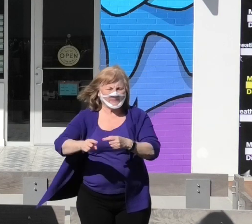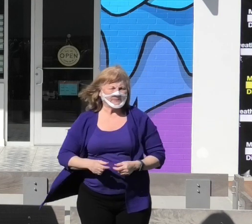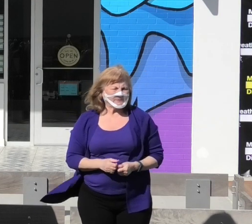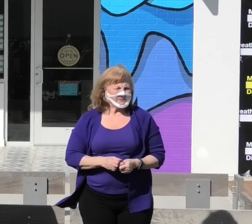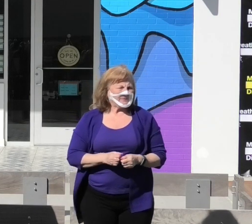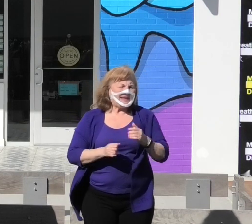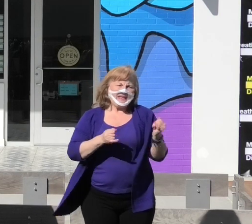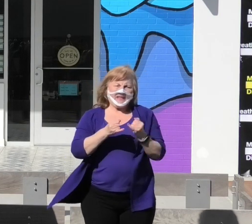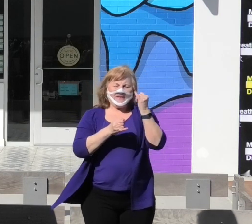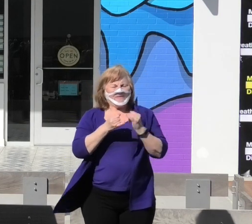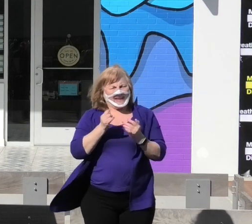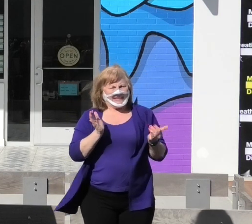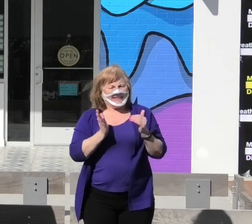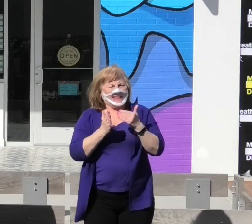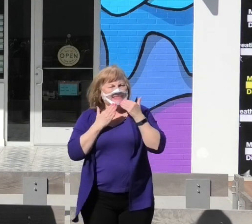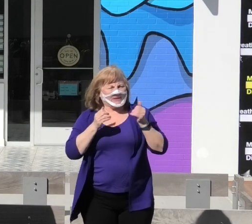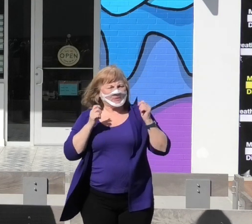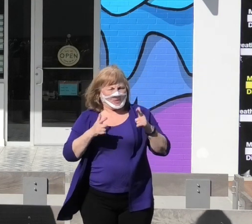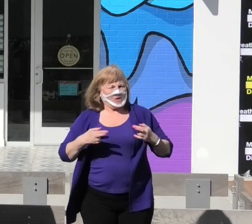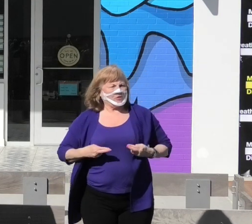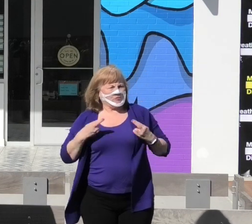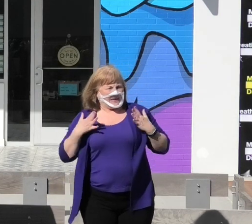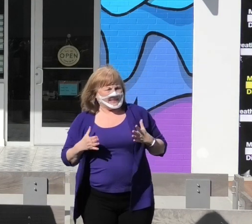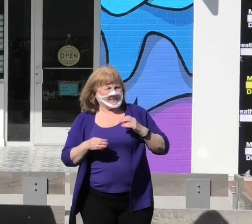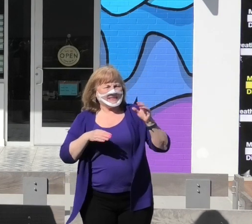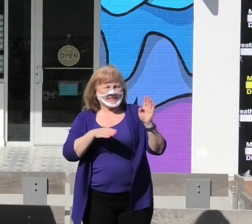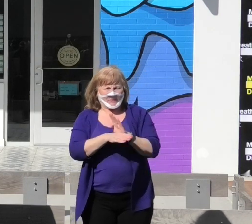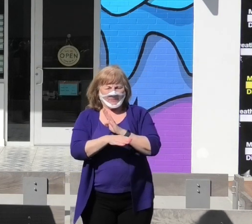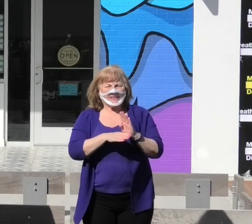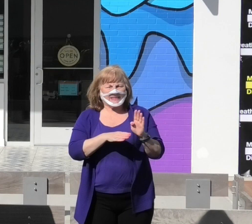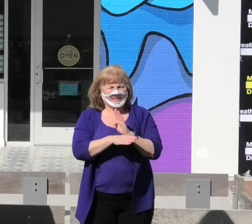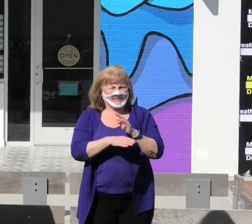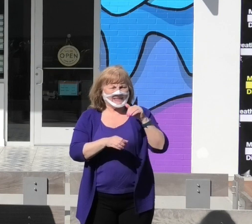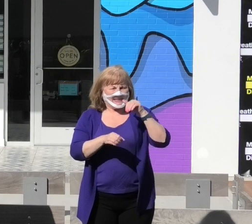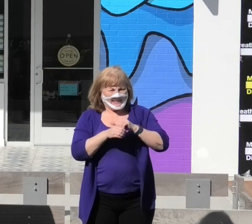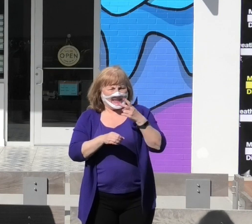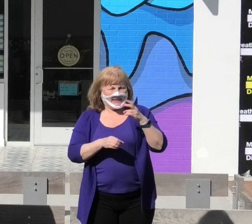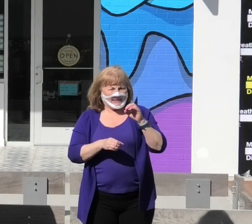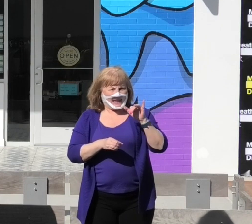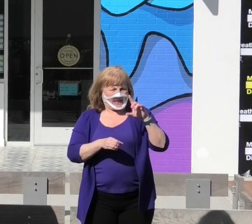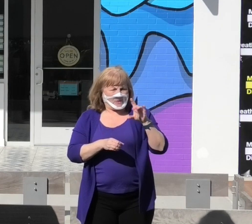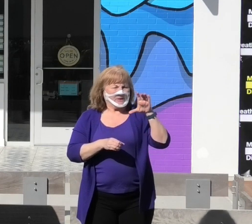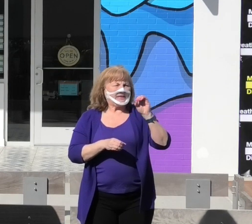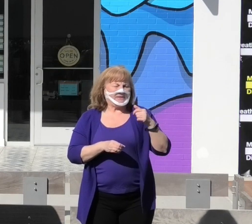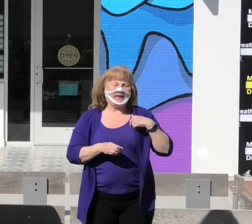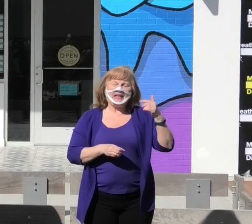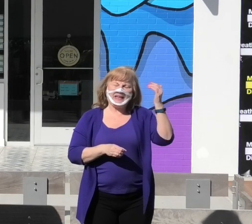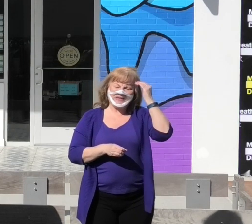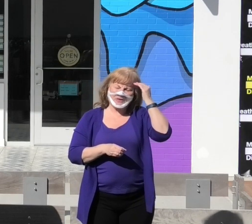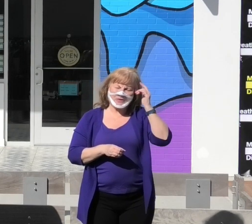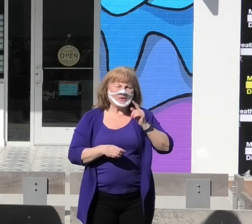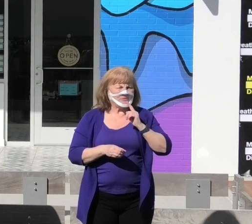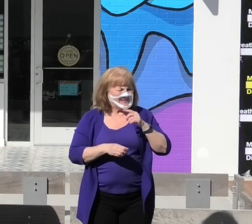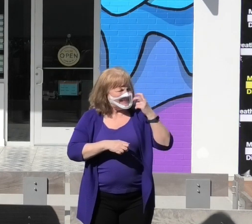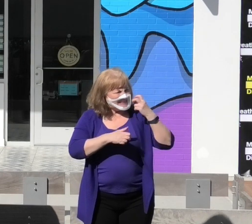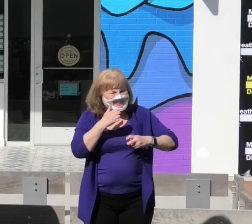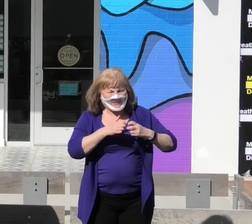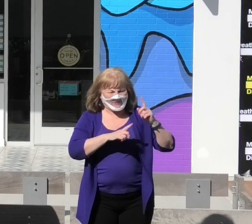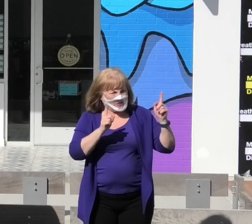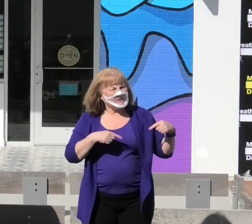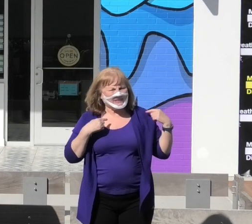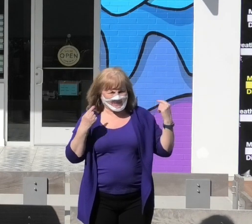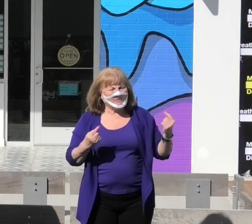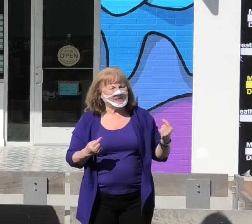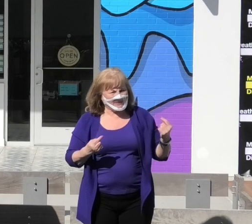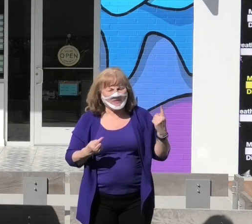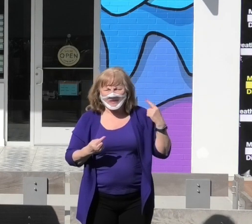And finally again, thank you to all the residents and businesses of Howard County. I know how truly difficult it has been